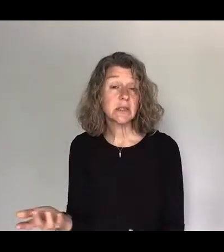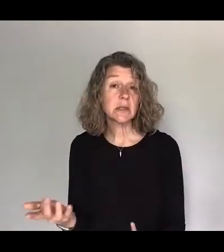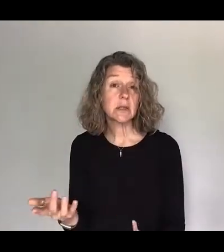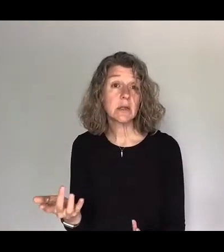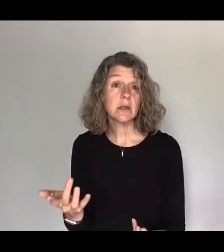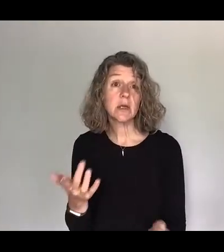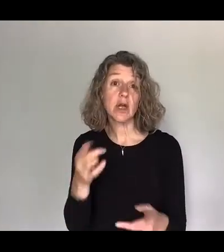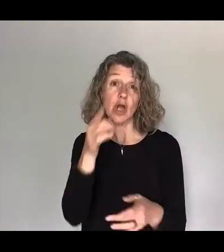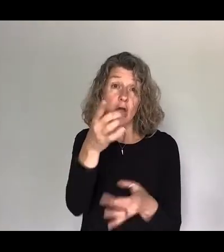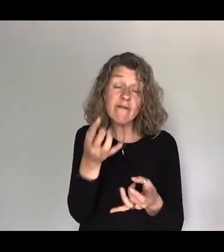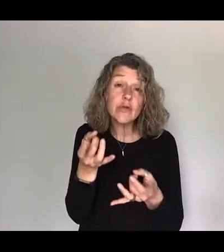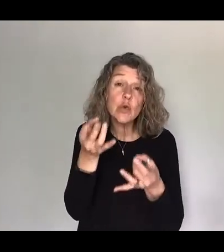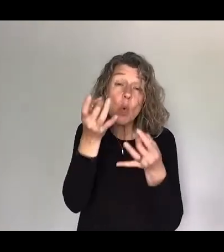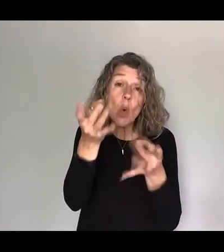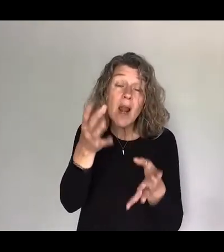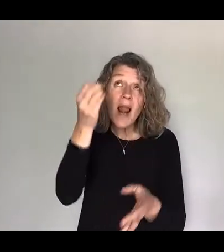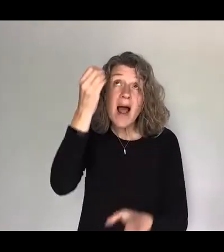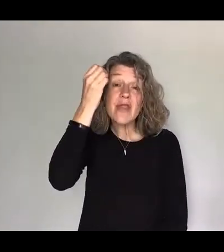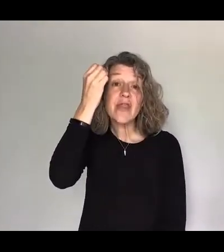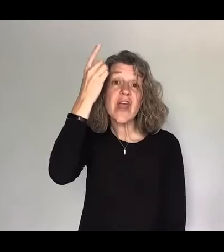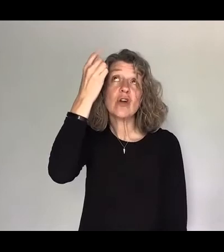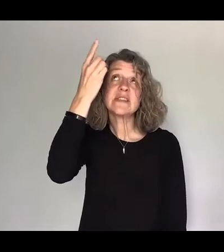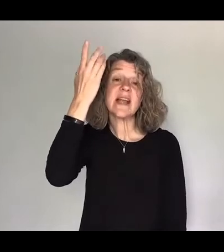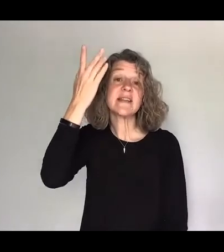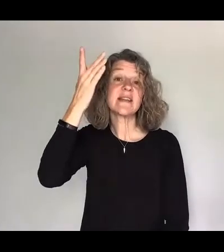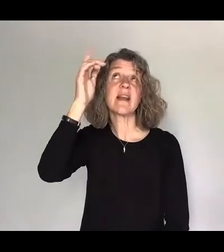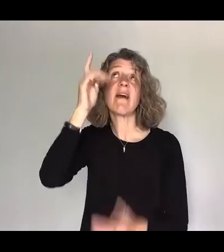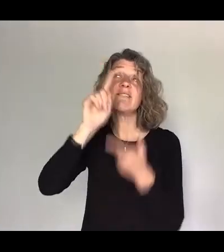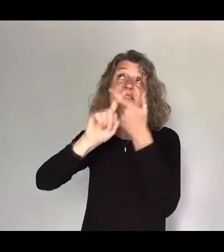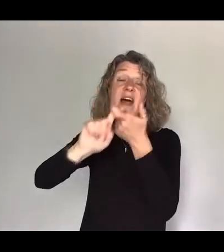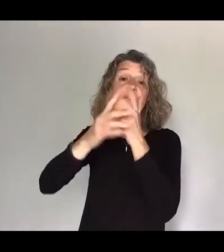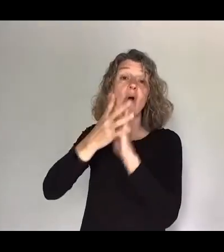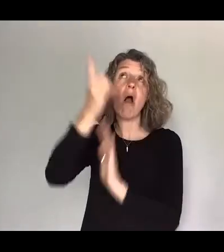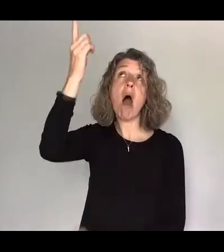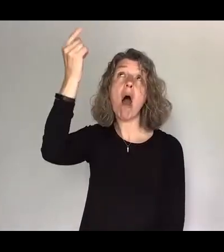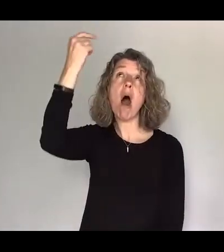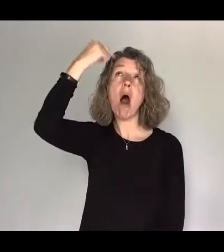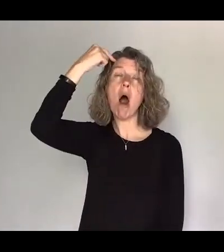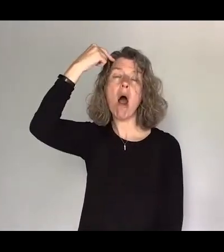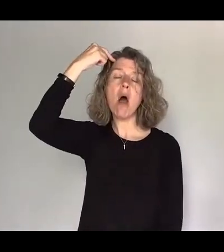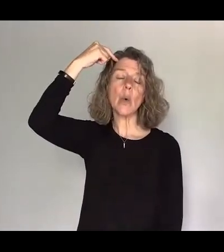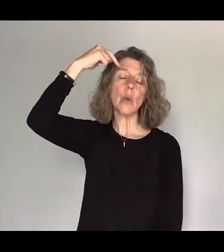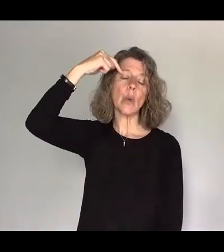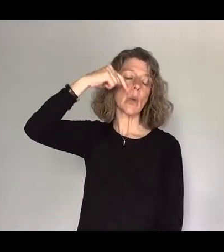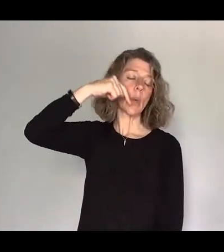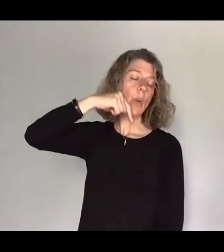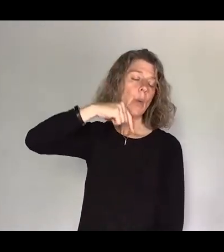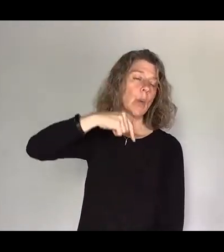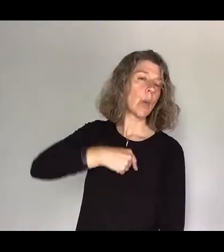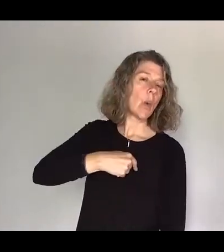knowledge of a faithful God go from your head to your heart do you know that his faithfulness is so much bigger than any of